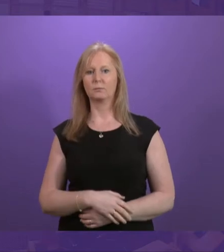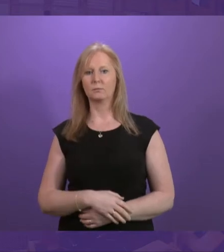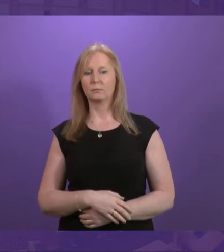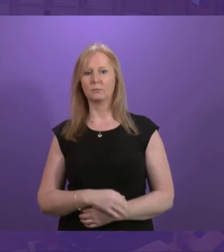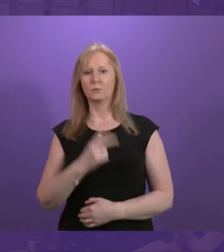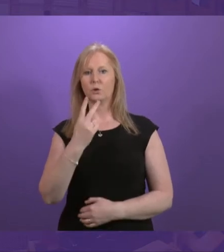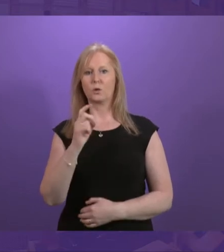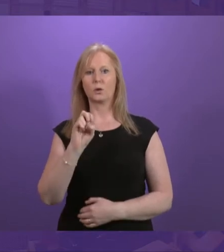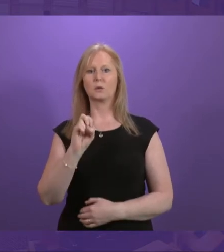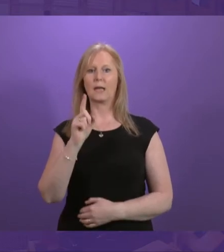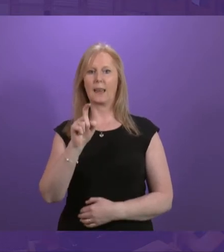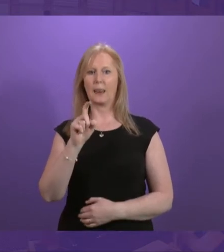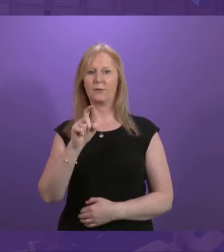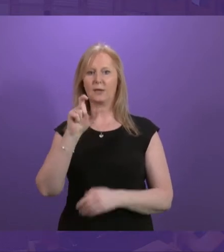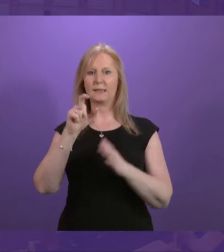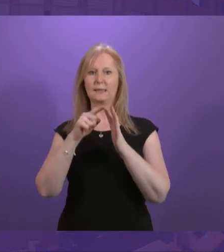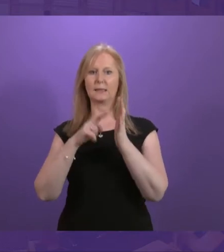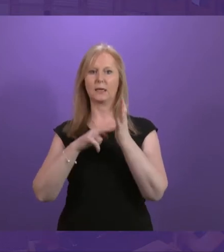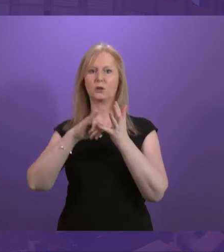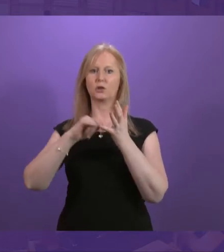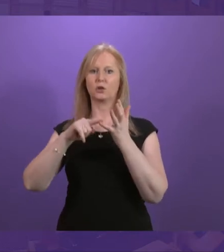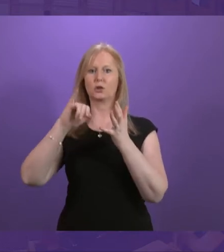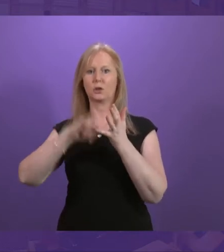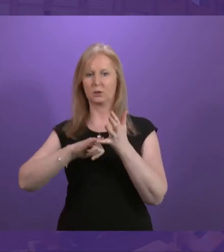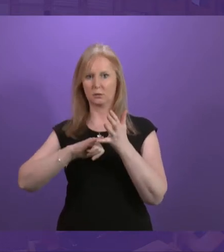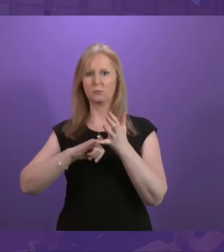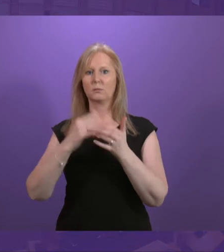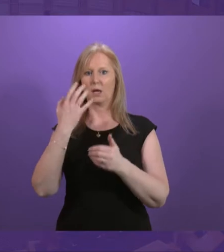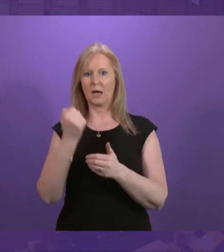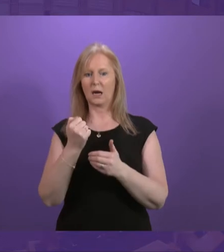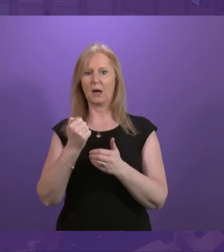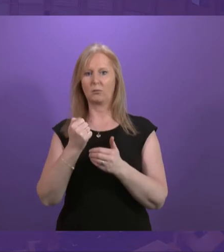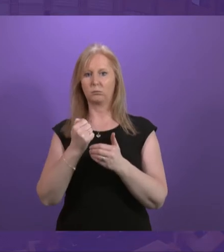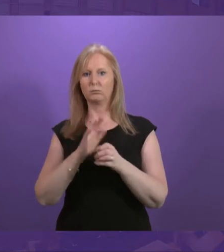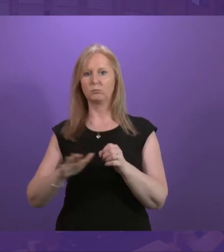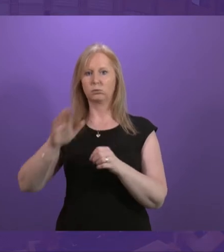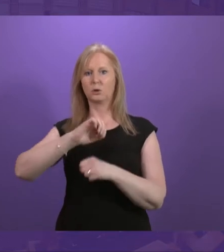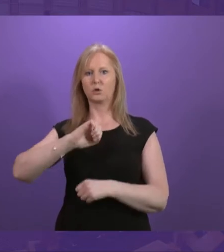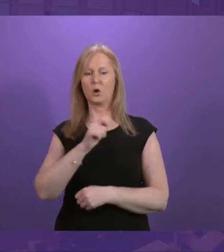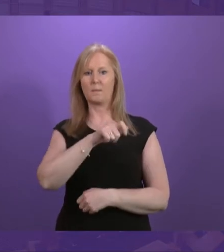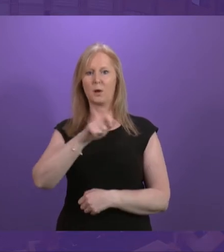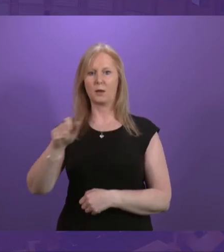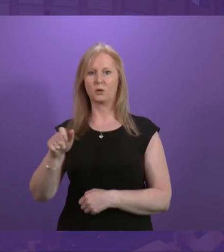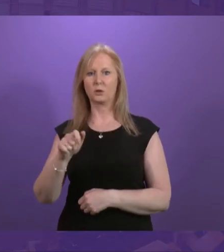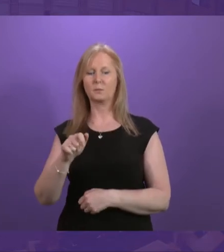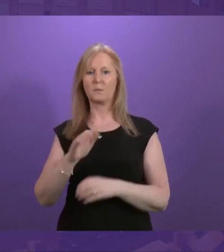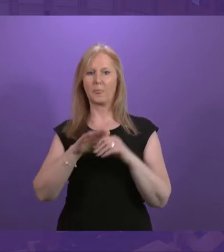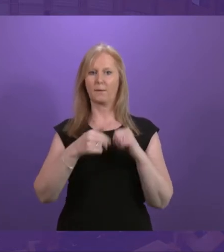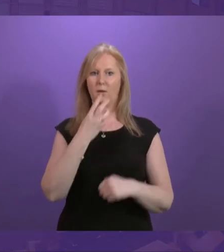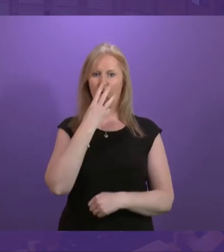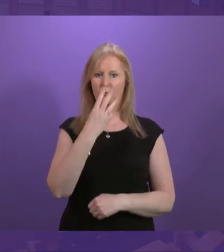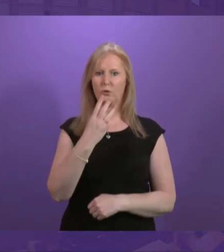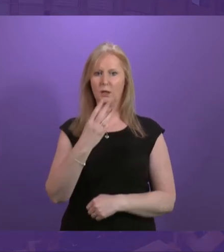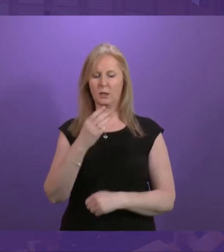2011 census, over 350,000 of the Scottish population, aged 3 or over, listed